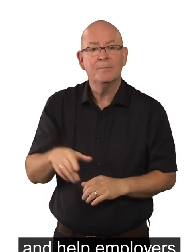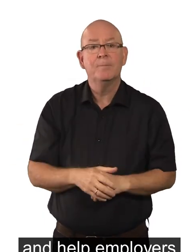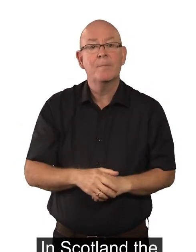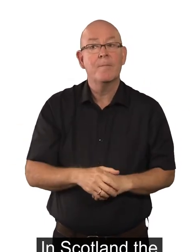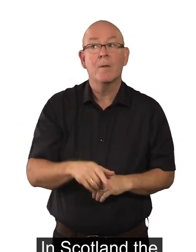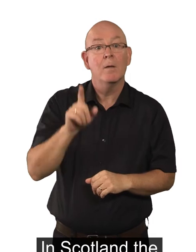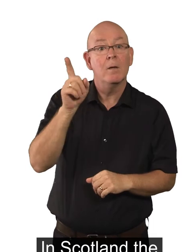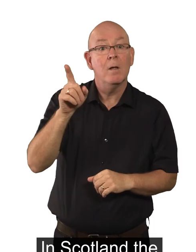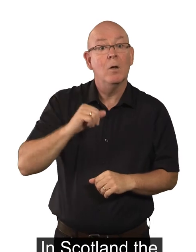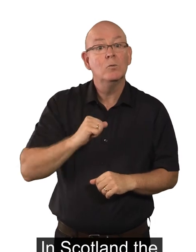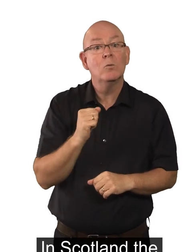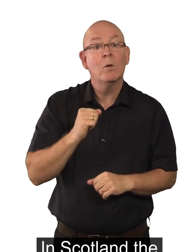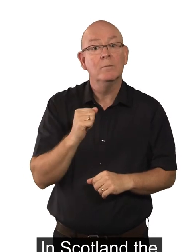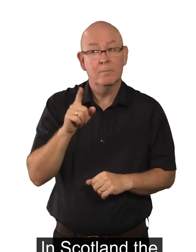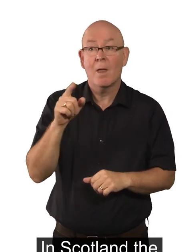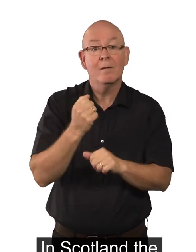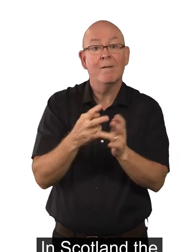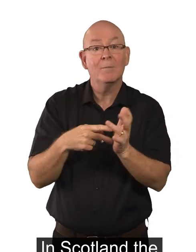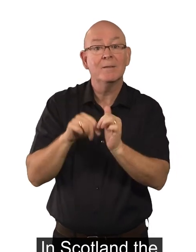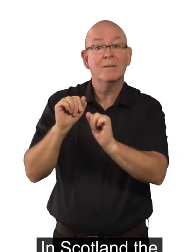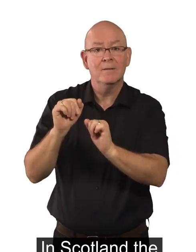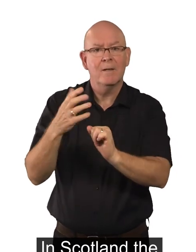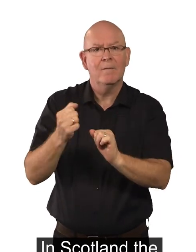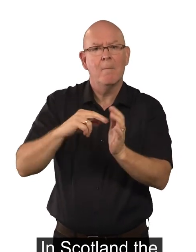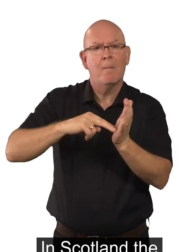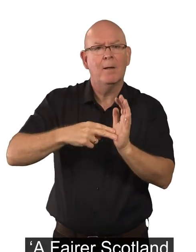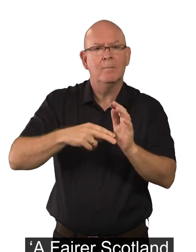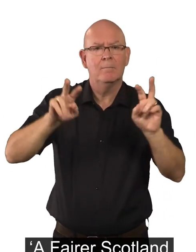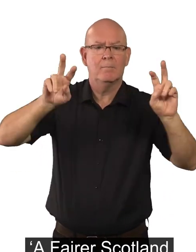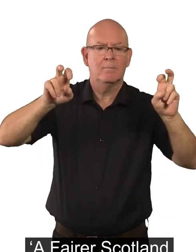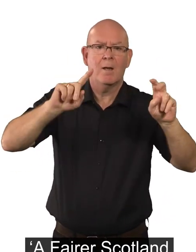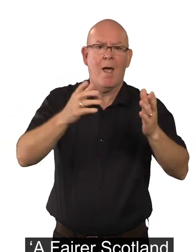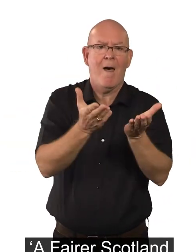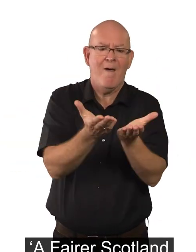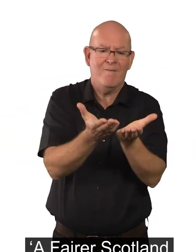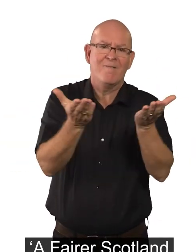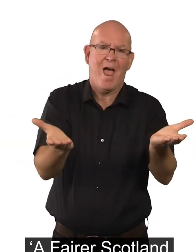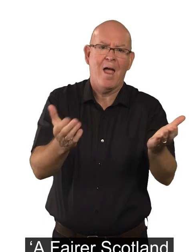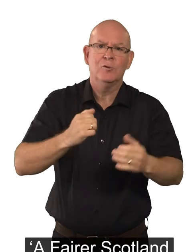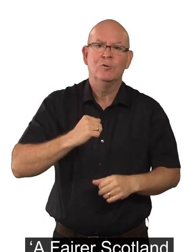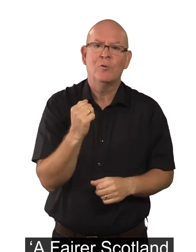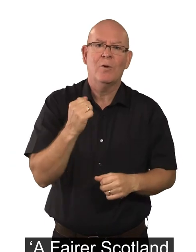In Scotland, the government has a plan called A Fairer Scotland for Disabled People.